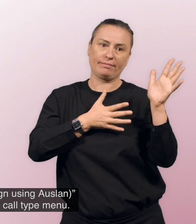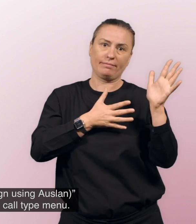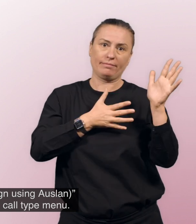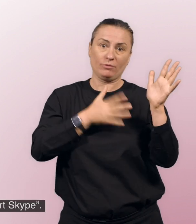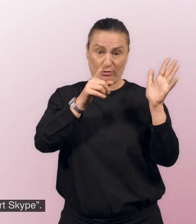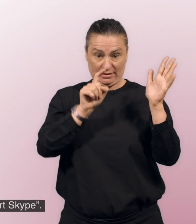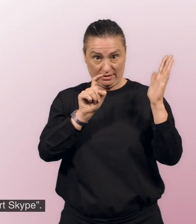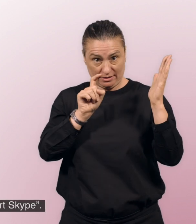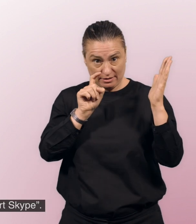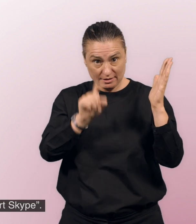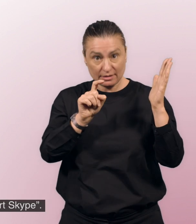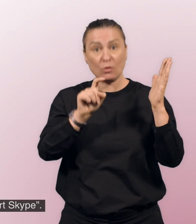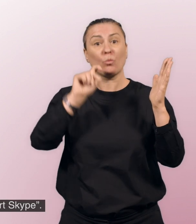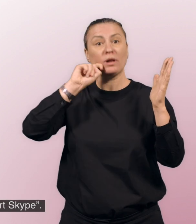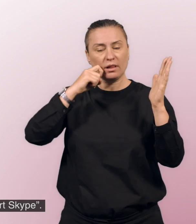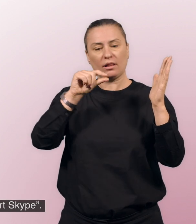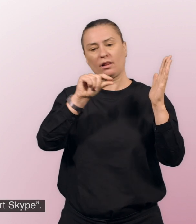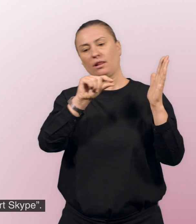Then tap Start Skype.